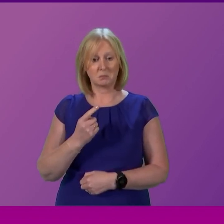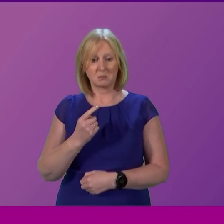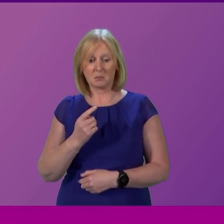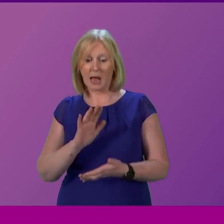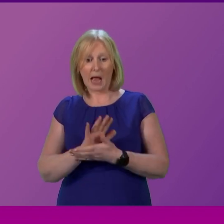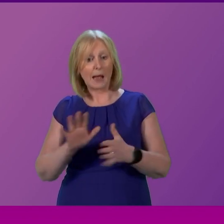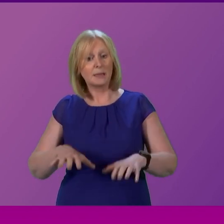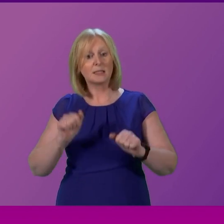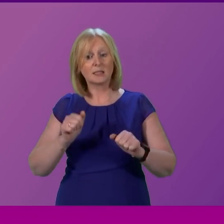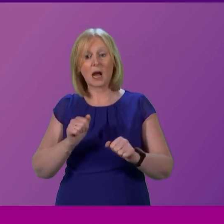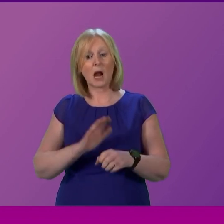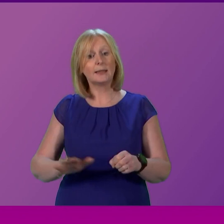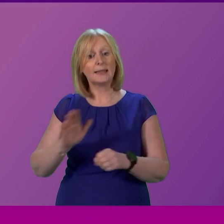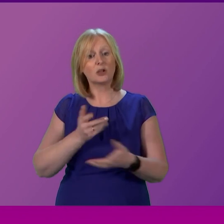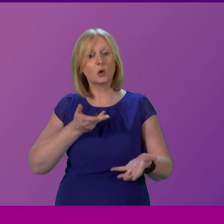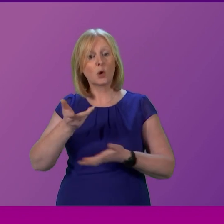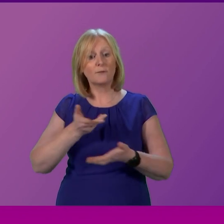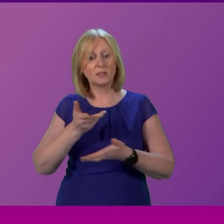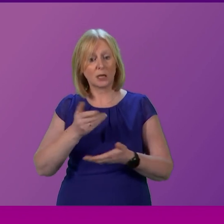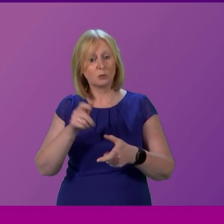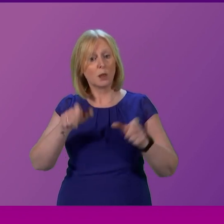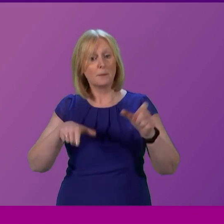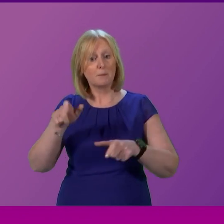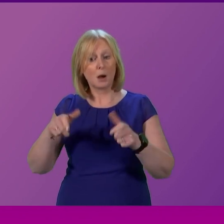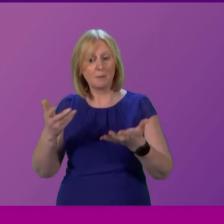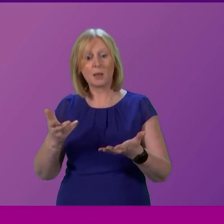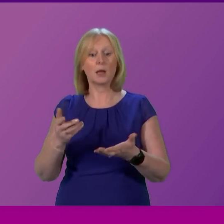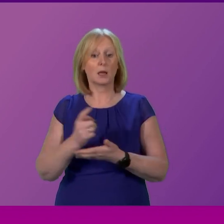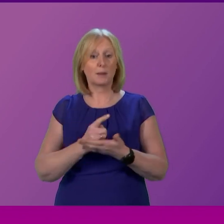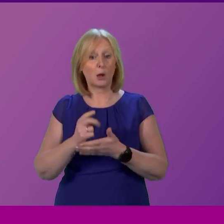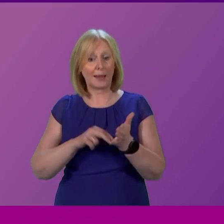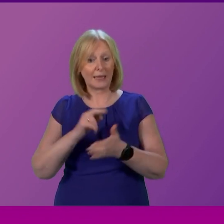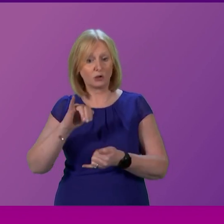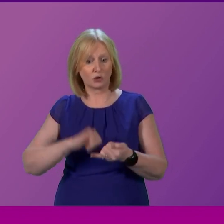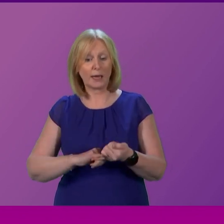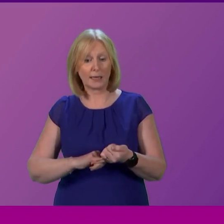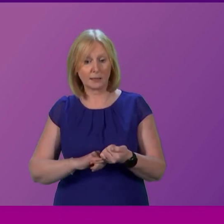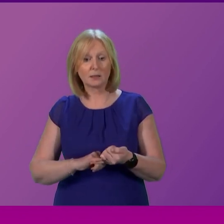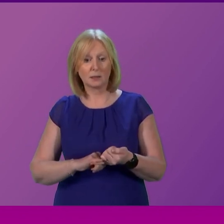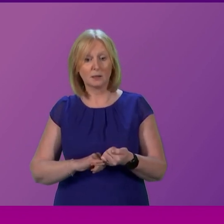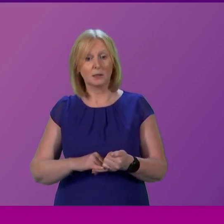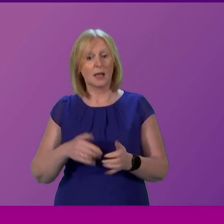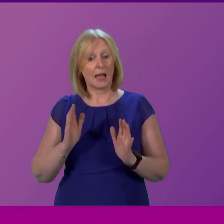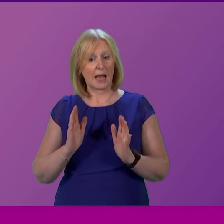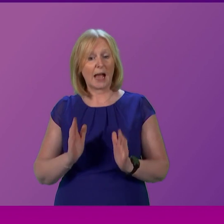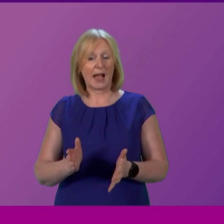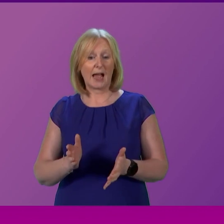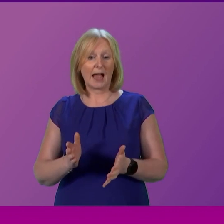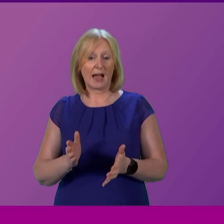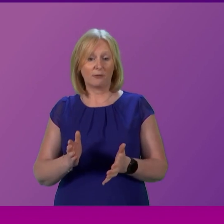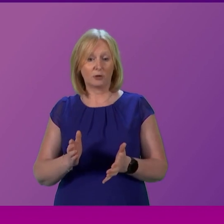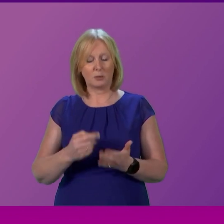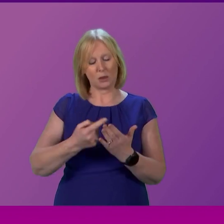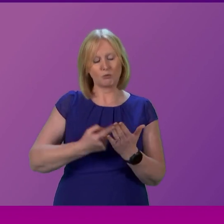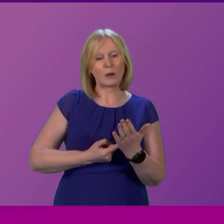conversation a conversation with the public around the health service that must be grounded I think Monica Lennon would agree with this that must be grounded in the founding